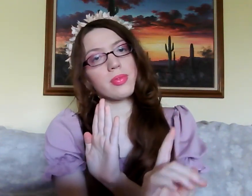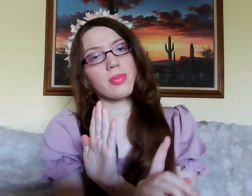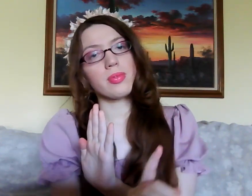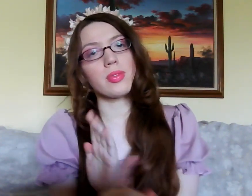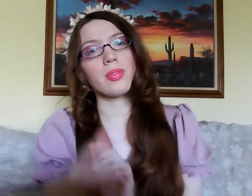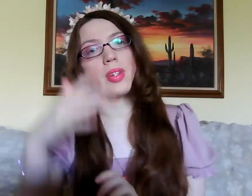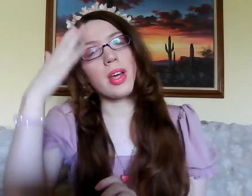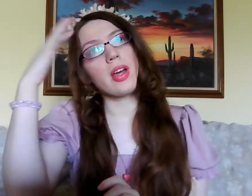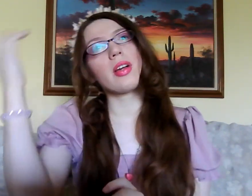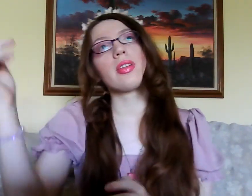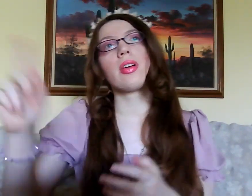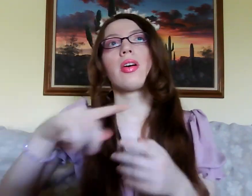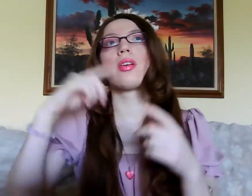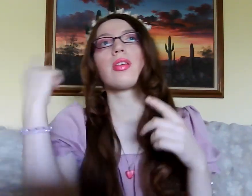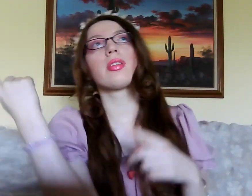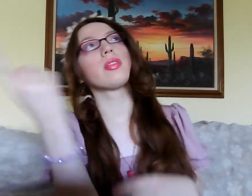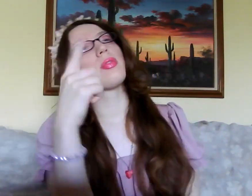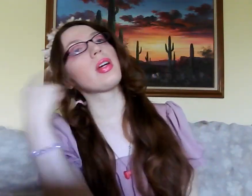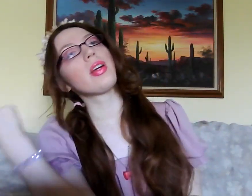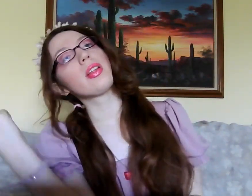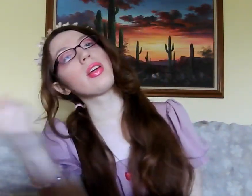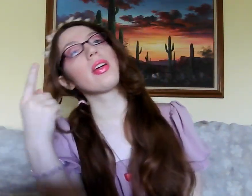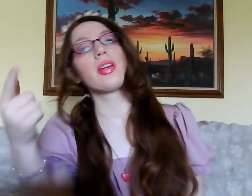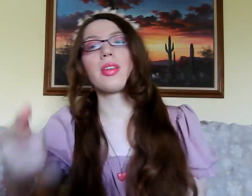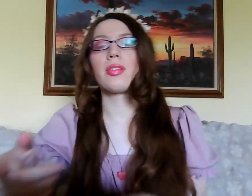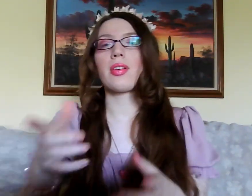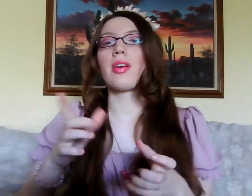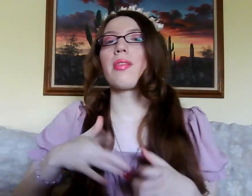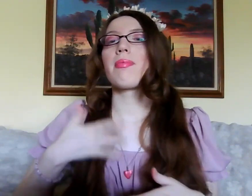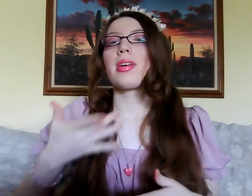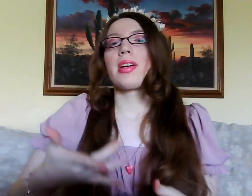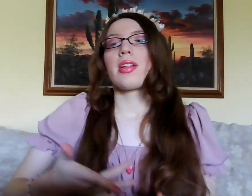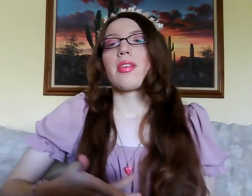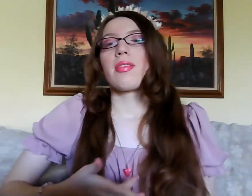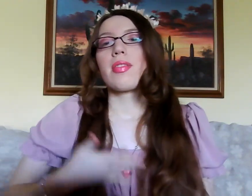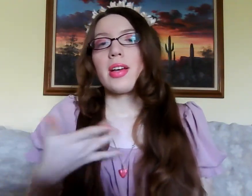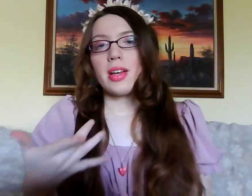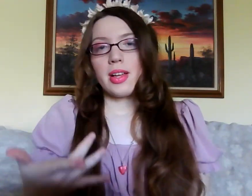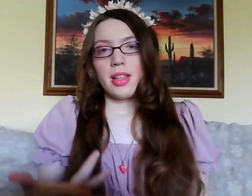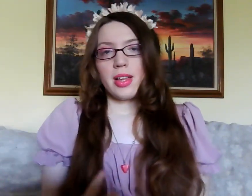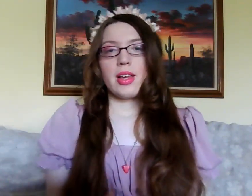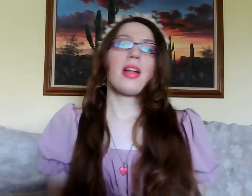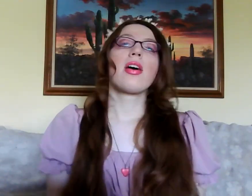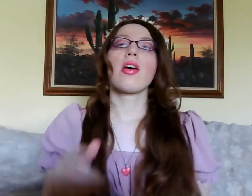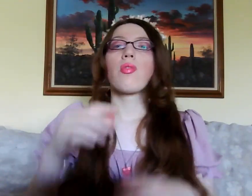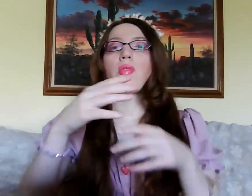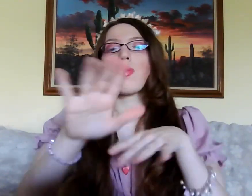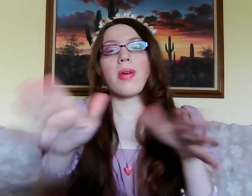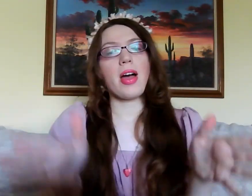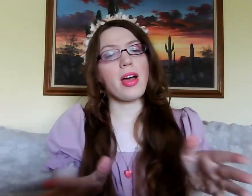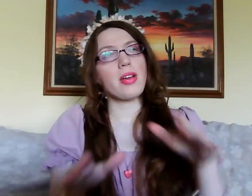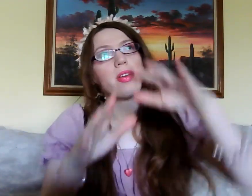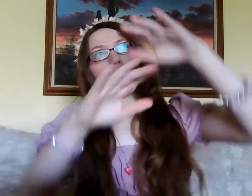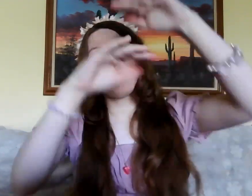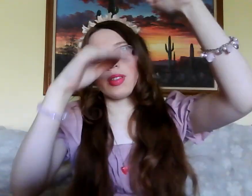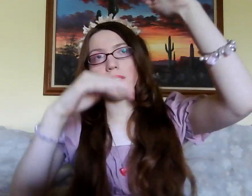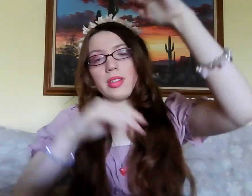My head started reeling, you gave me the feeling the room had no ceiling